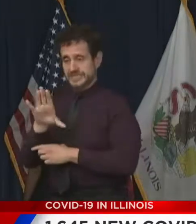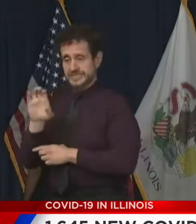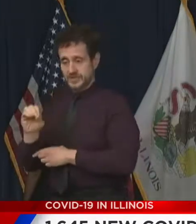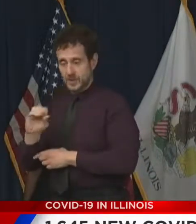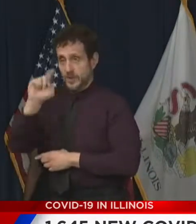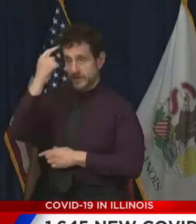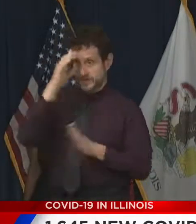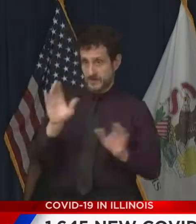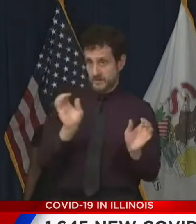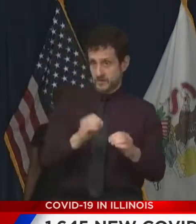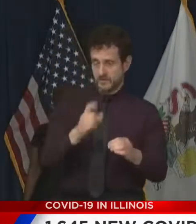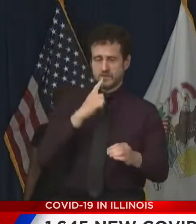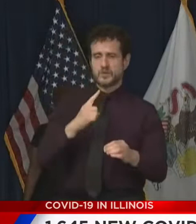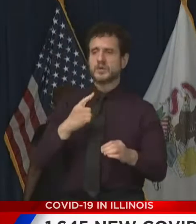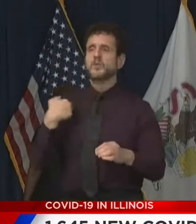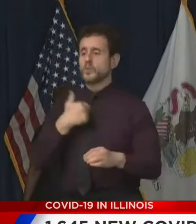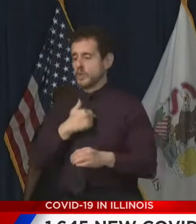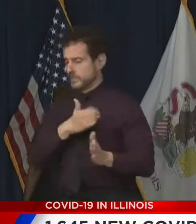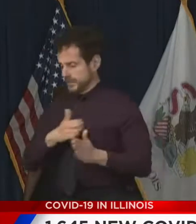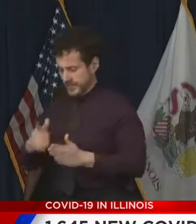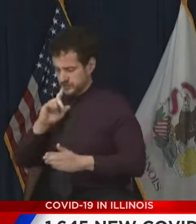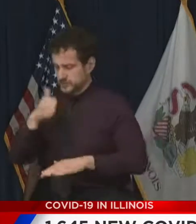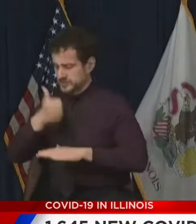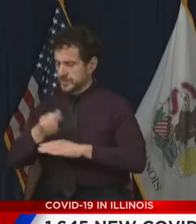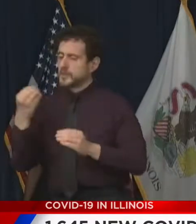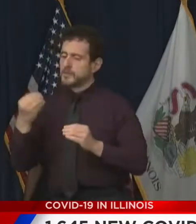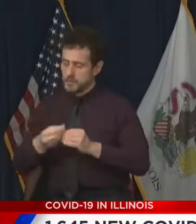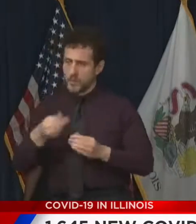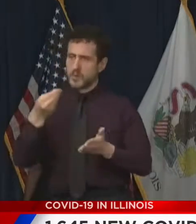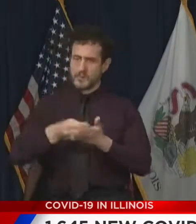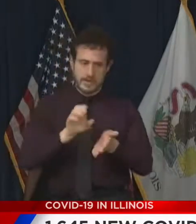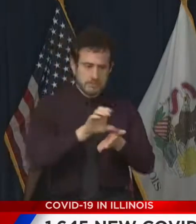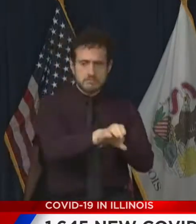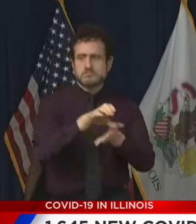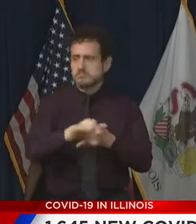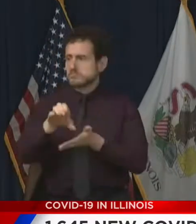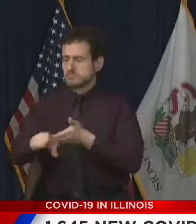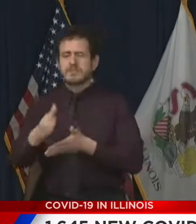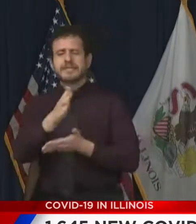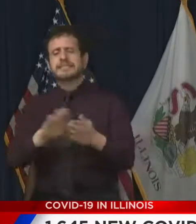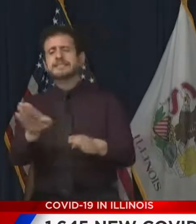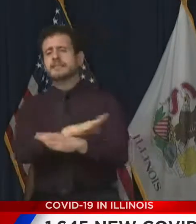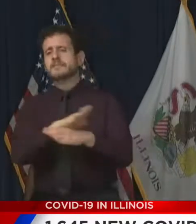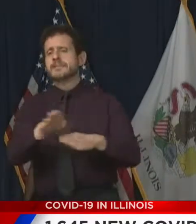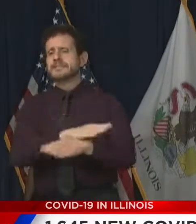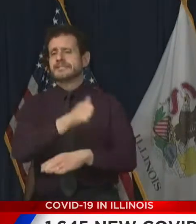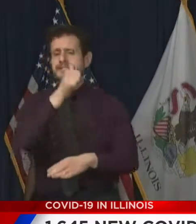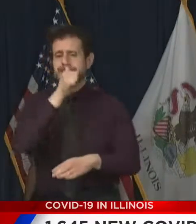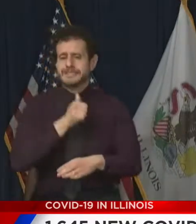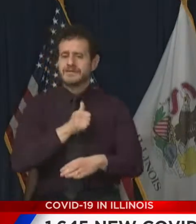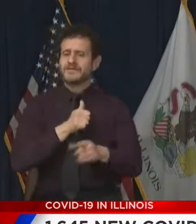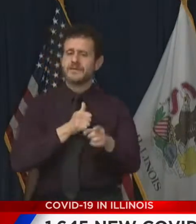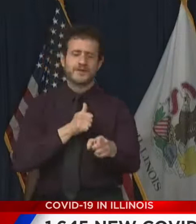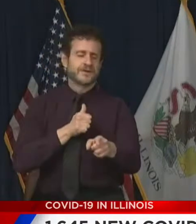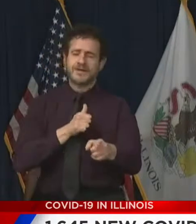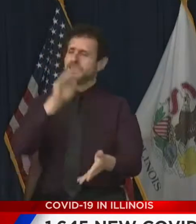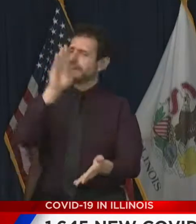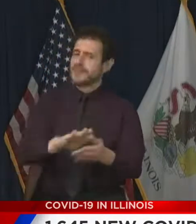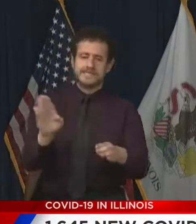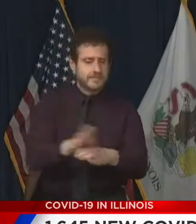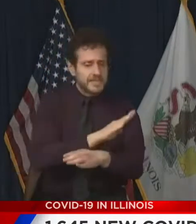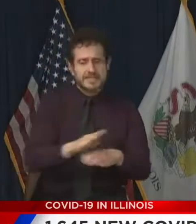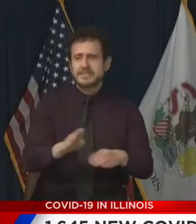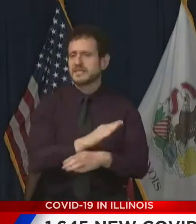additional rounds, which will continue to support businesses that have faced reduced operations or suffered a major dent in foot traffic like